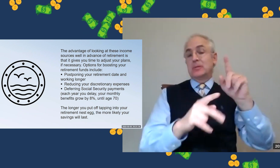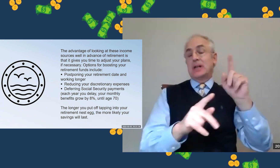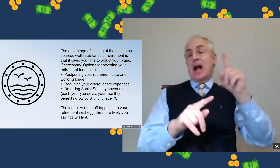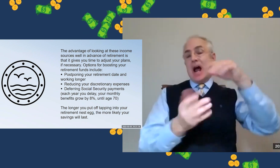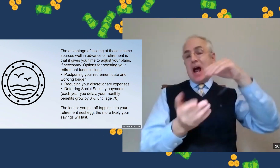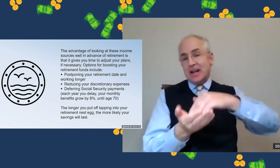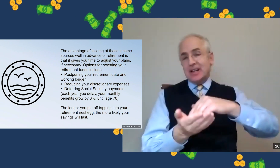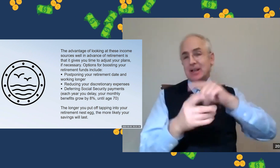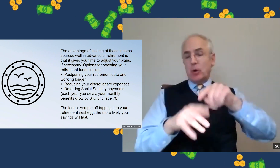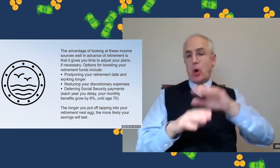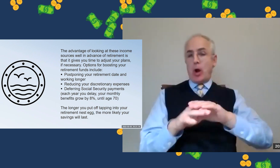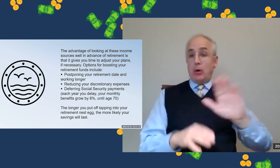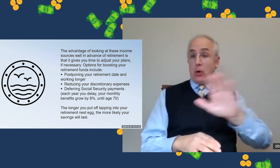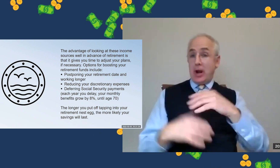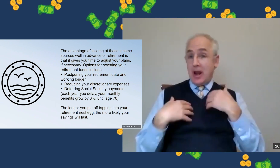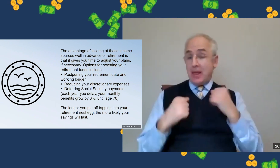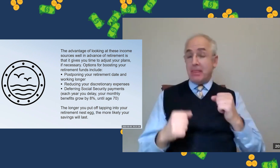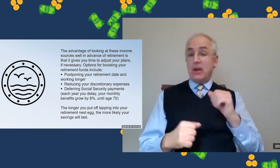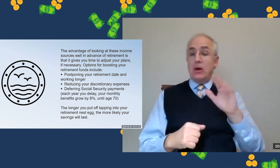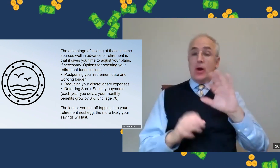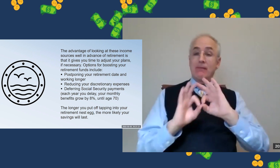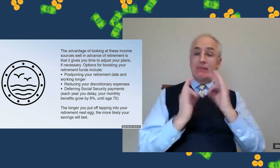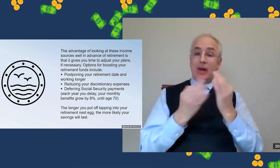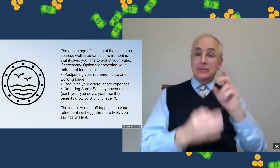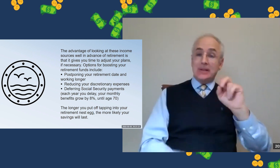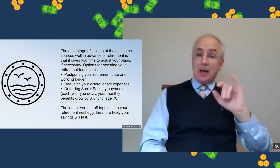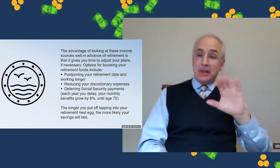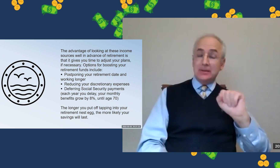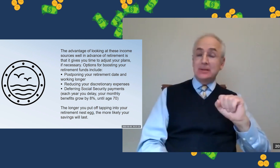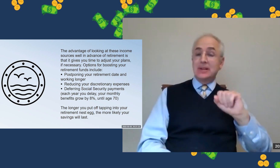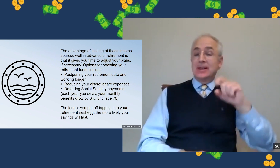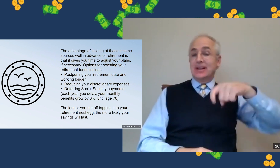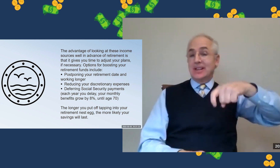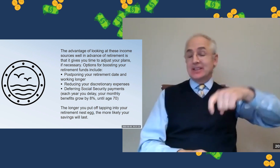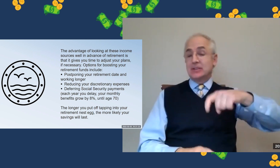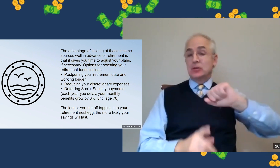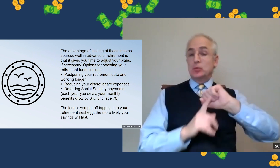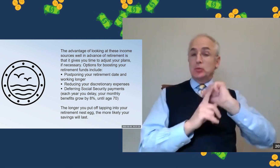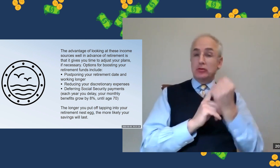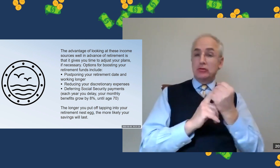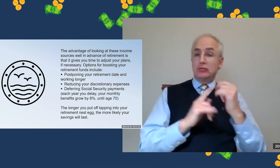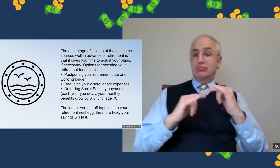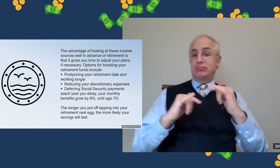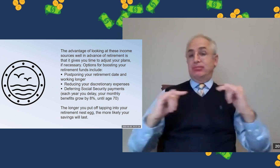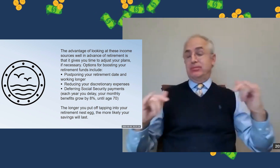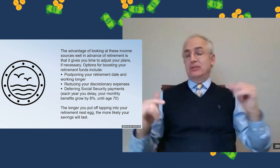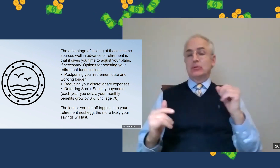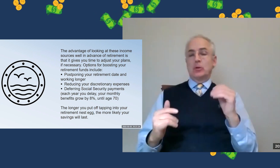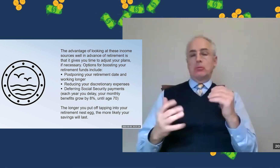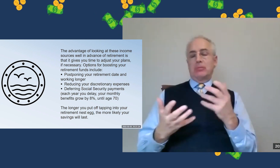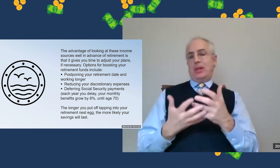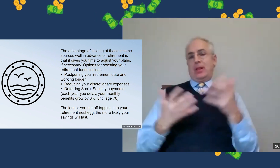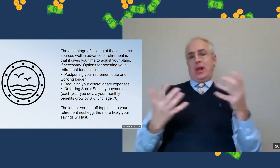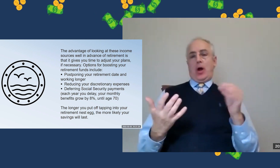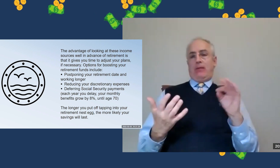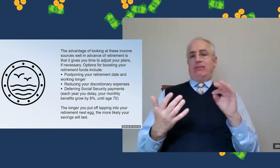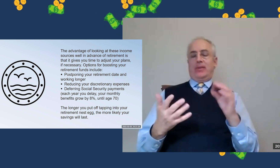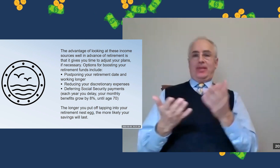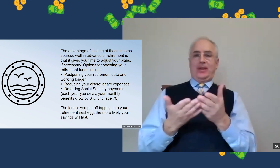increase in what they receive. But it depends on your health, your family dynamics, the specific needs of your situation.